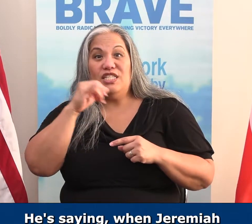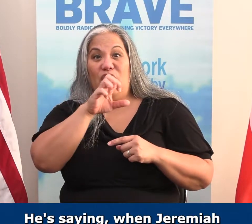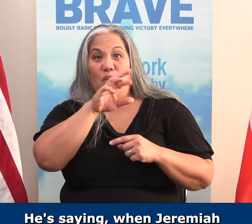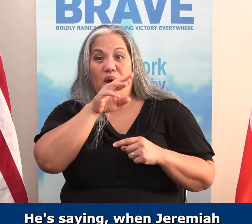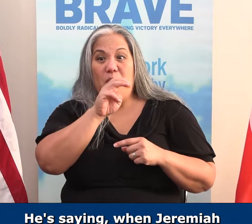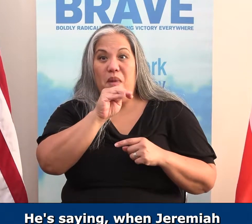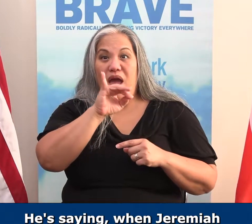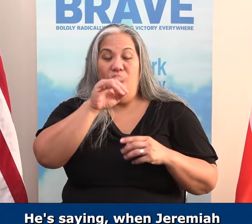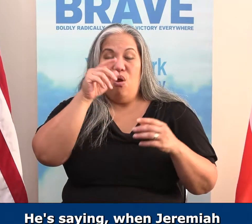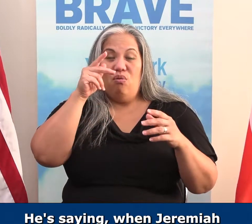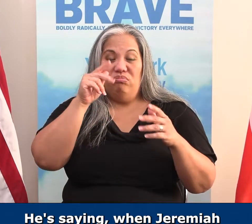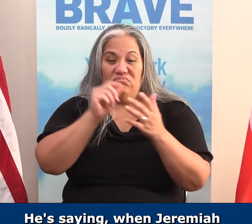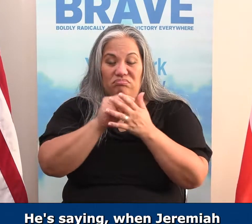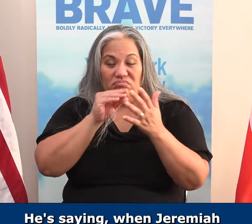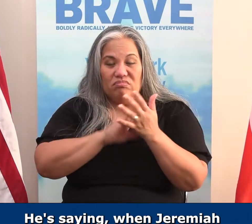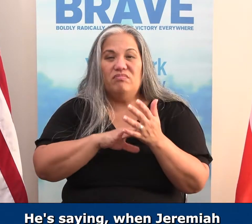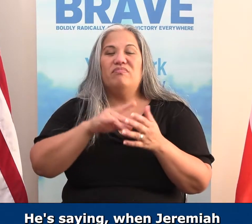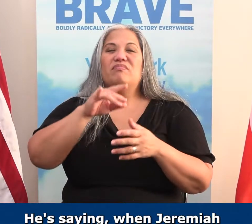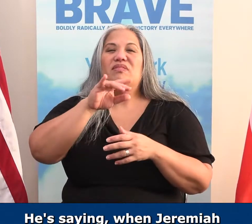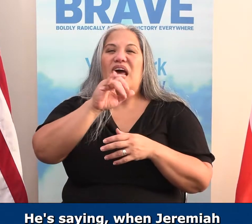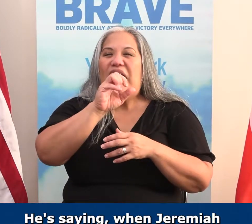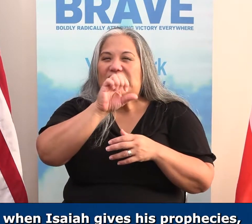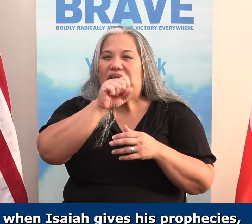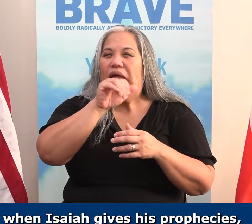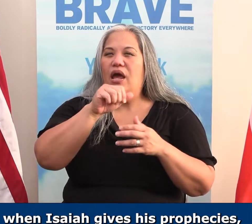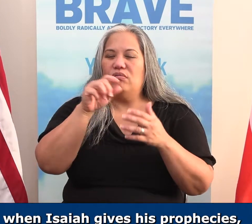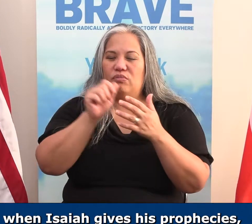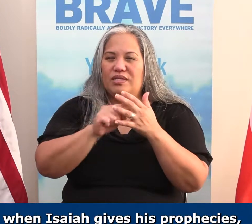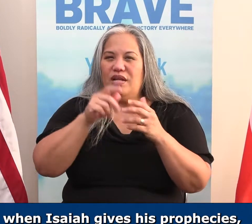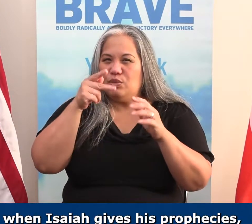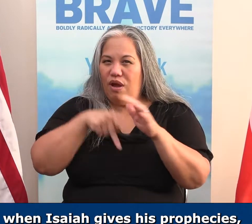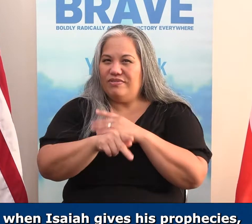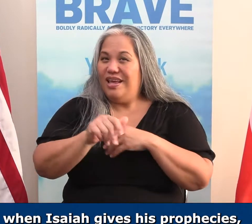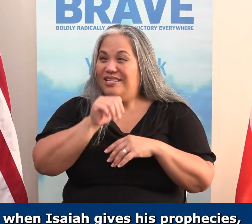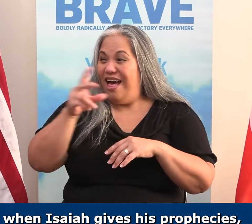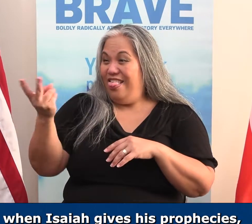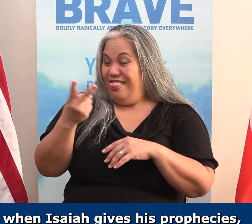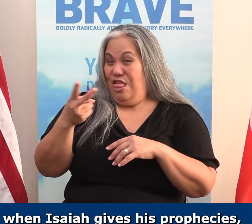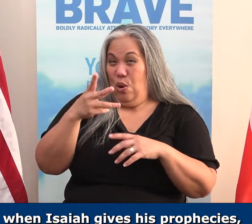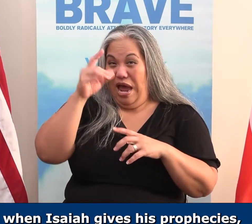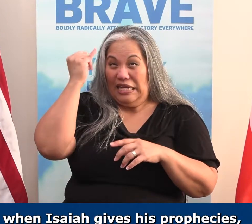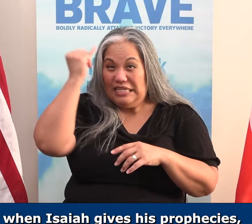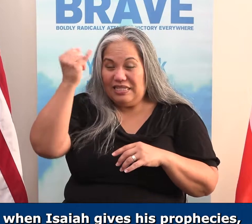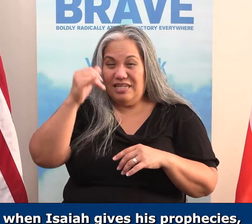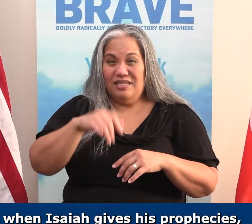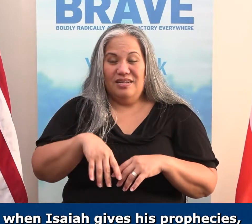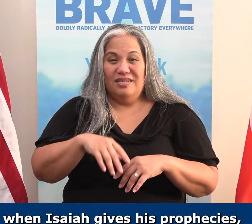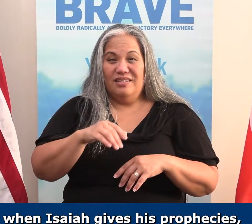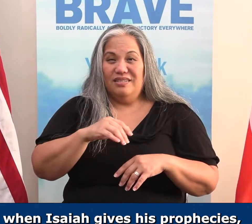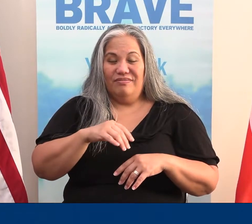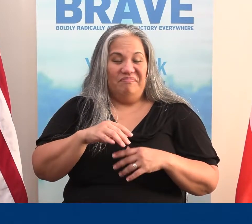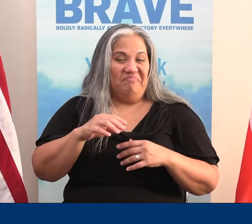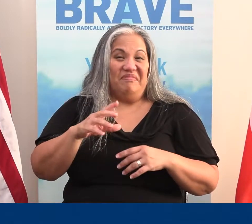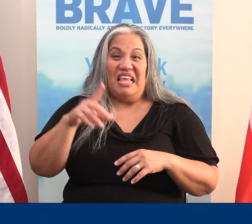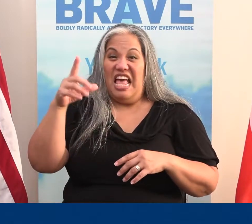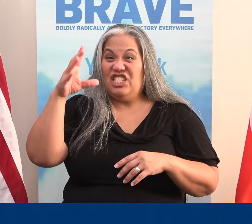when Jeremiah writes down his prophecies, when Isaiah gives his prophecies, this isn't Jeremiah's ideas. This isn't